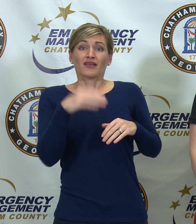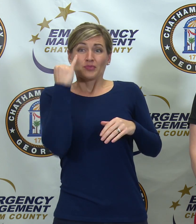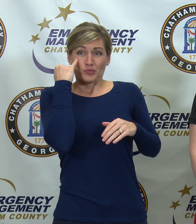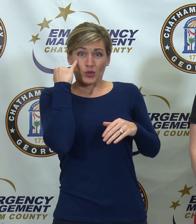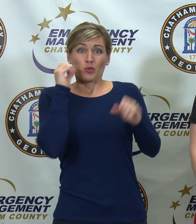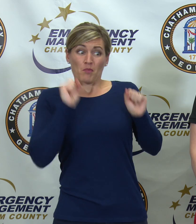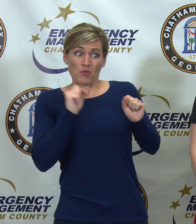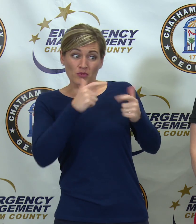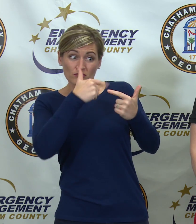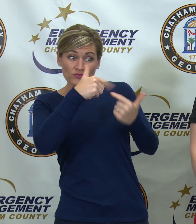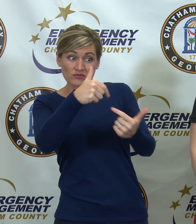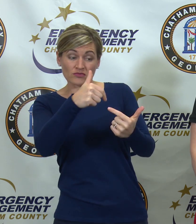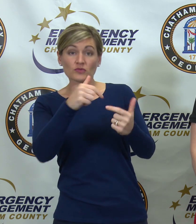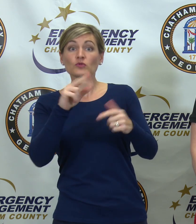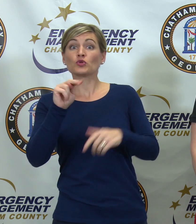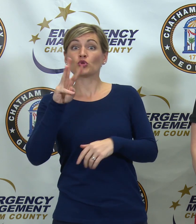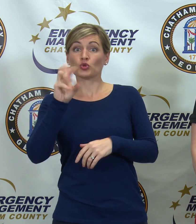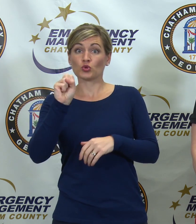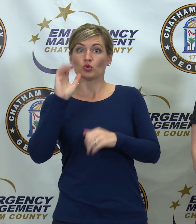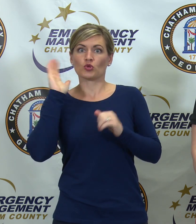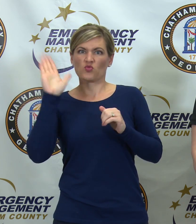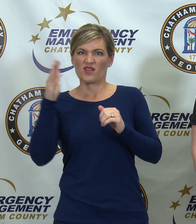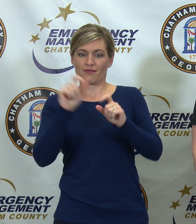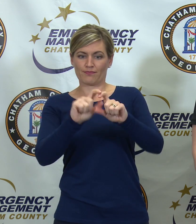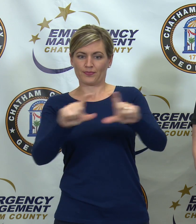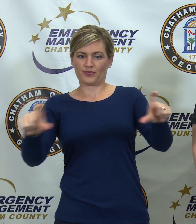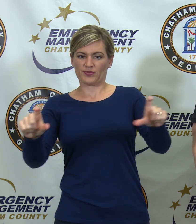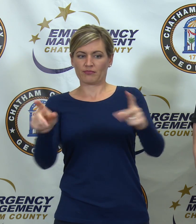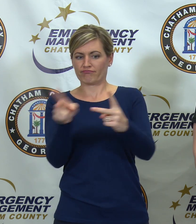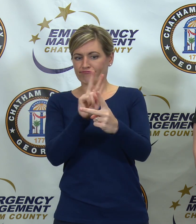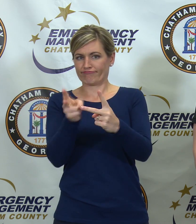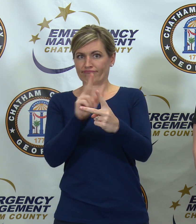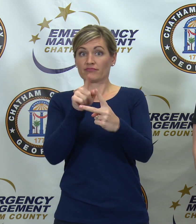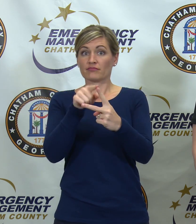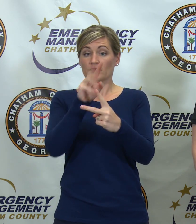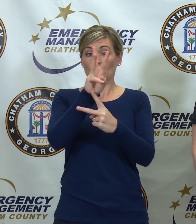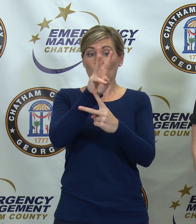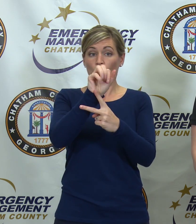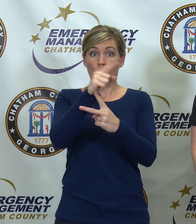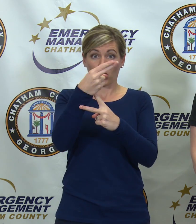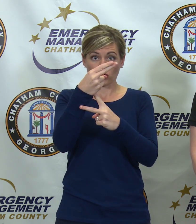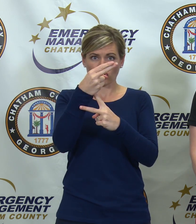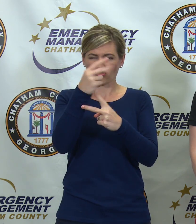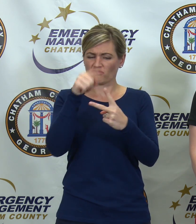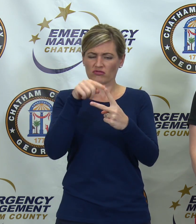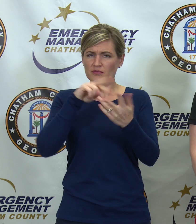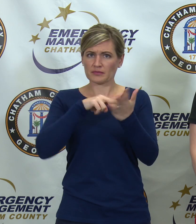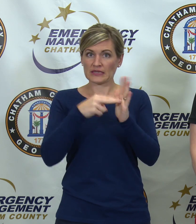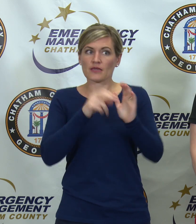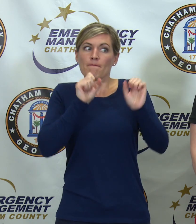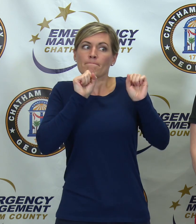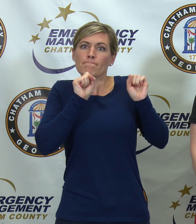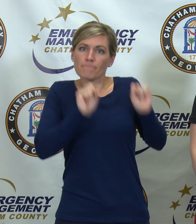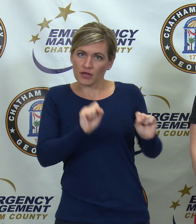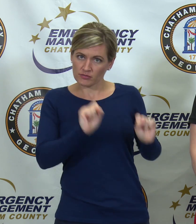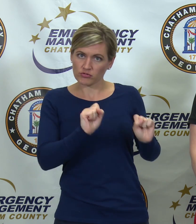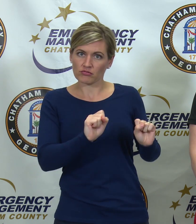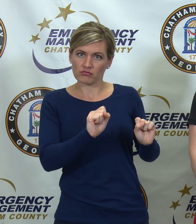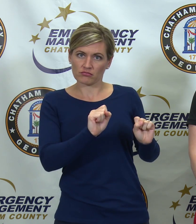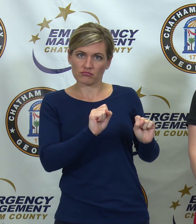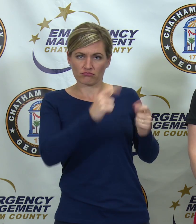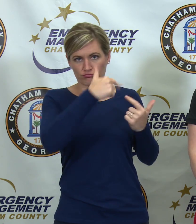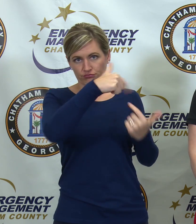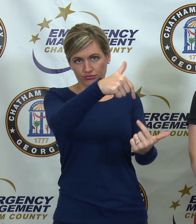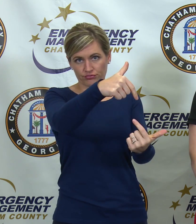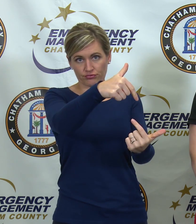or a tornado watch and a tornado warning. A watch means tornadoes are possible. If you are under a tornado